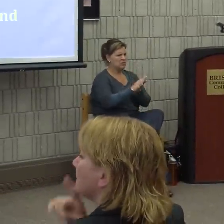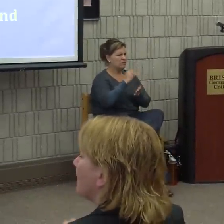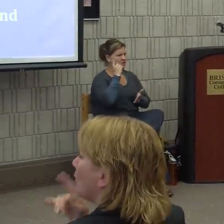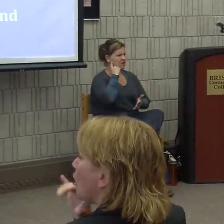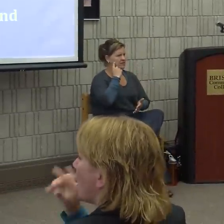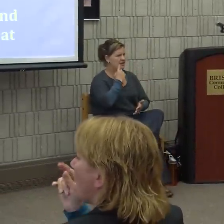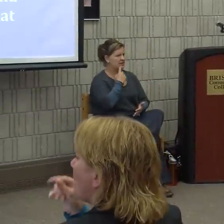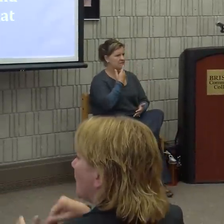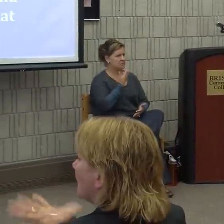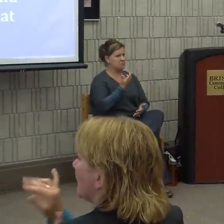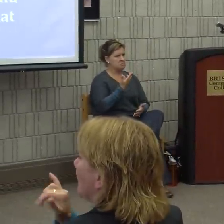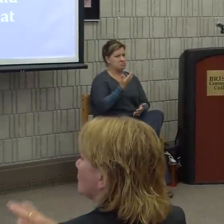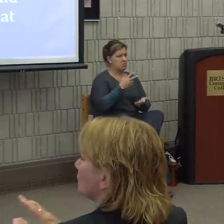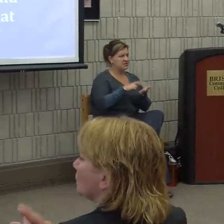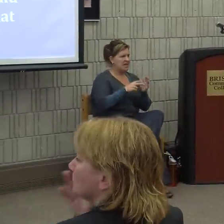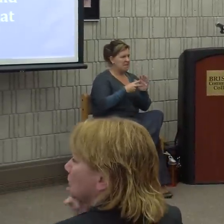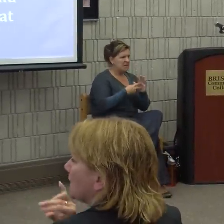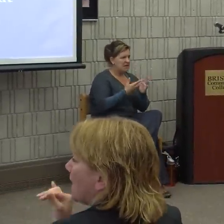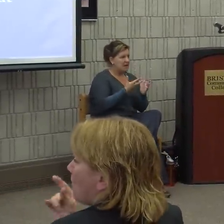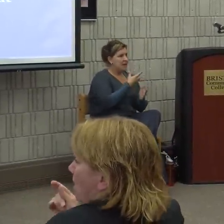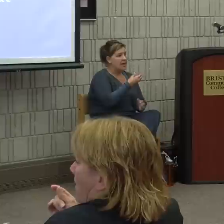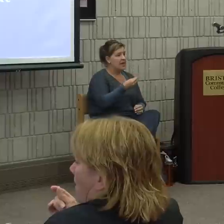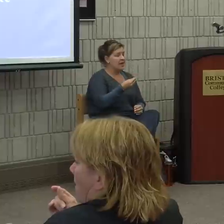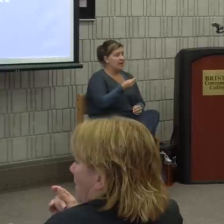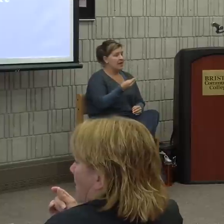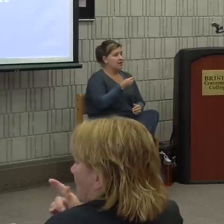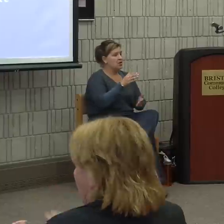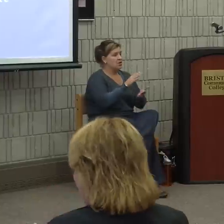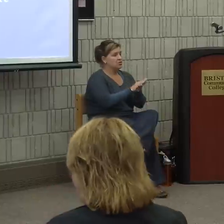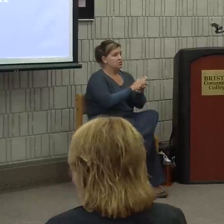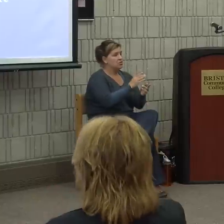to be a school for the deaf from a young age all the way up from high school?